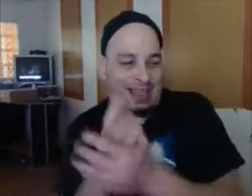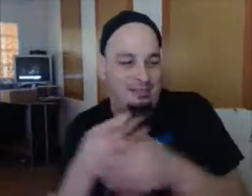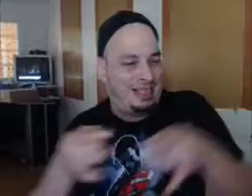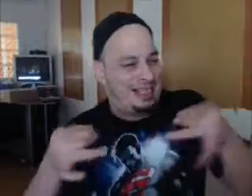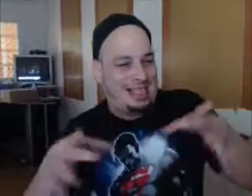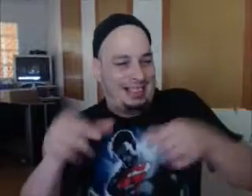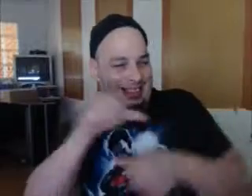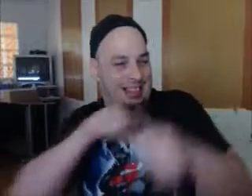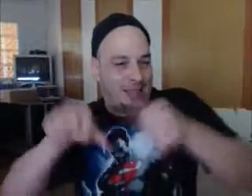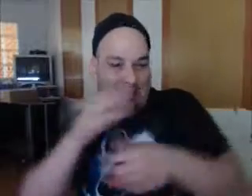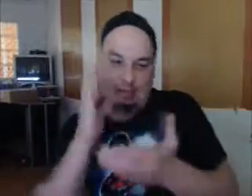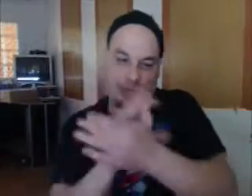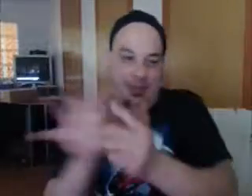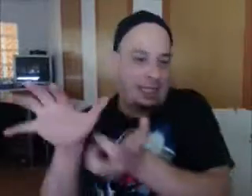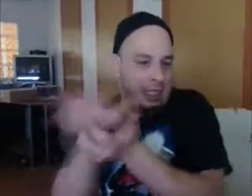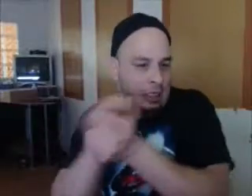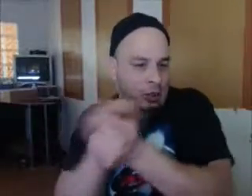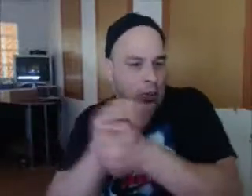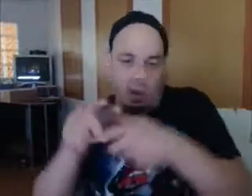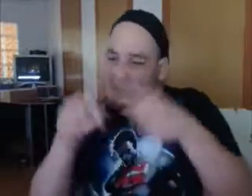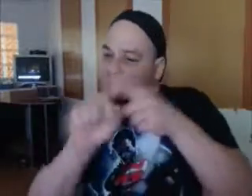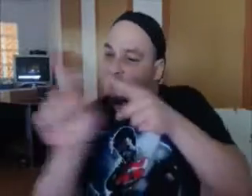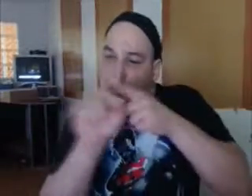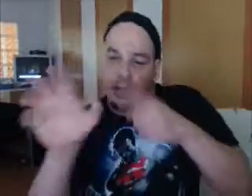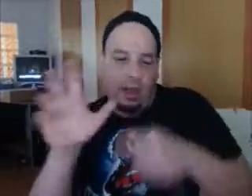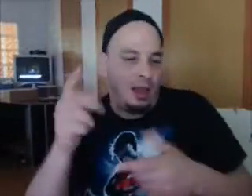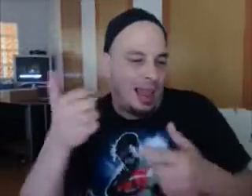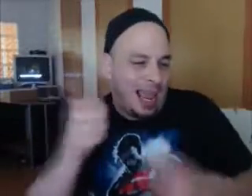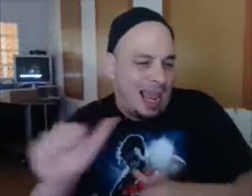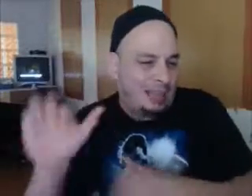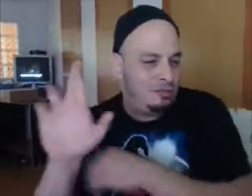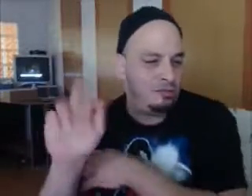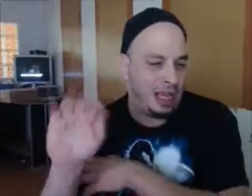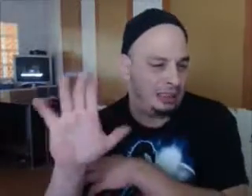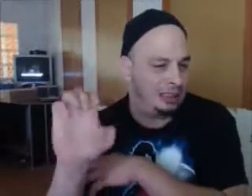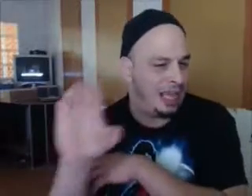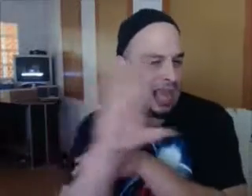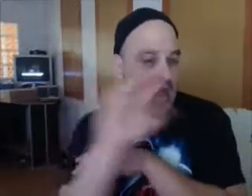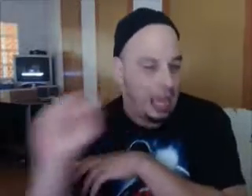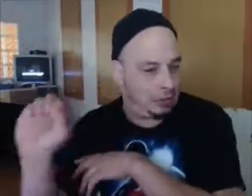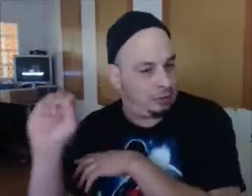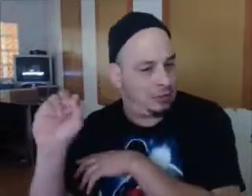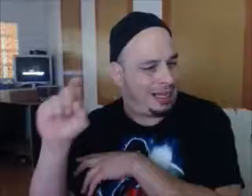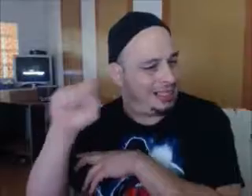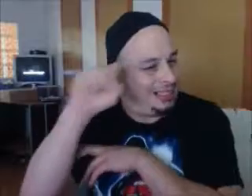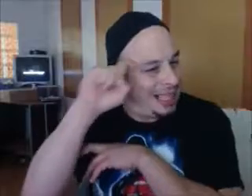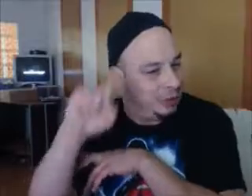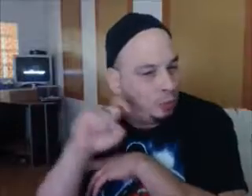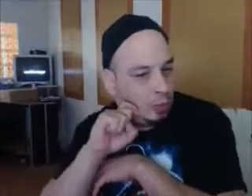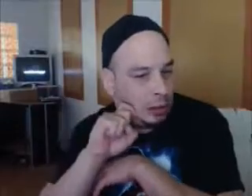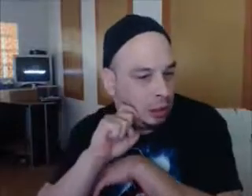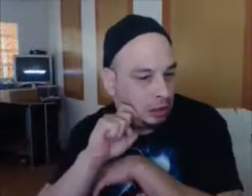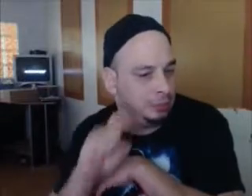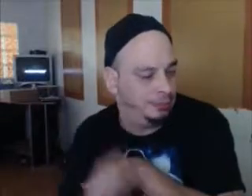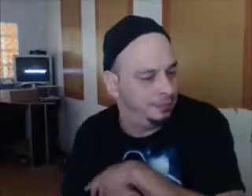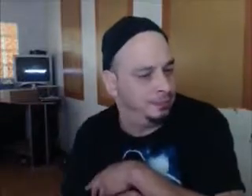unlike bankruptcies most that we've seen in the past, the city workers, retired insurance, their pension and their health care benefits